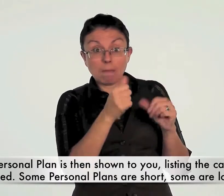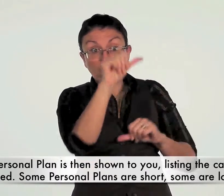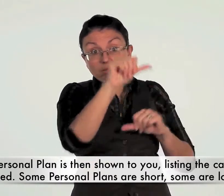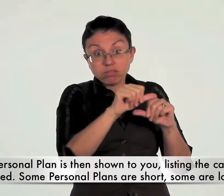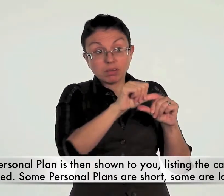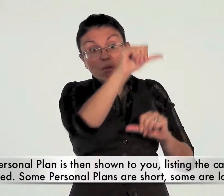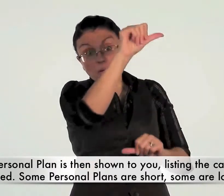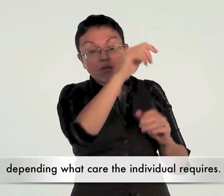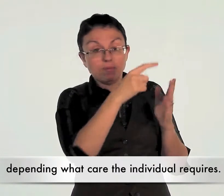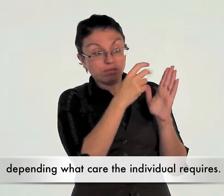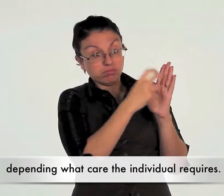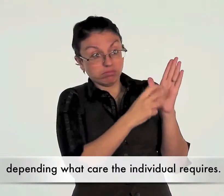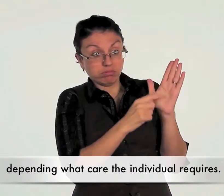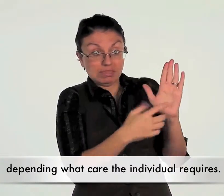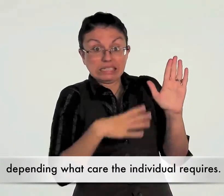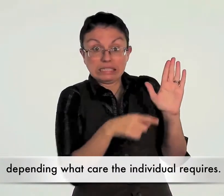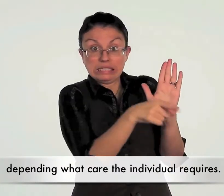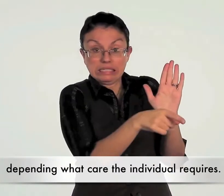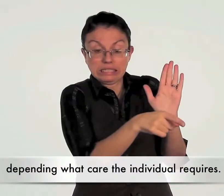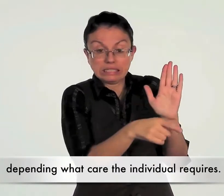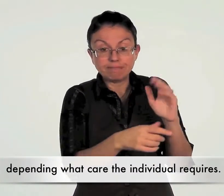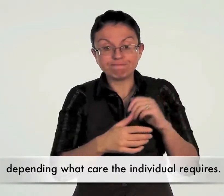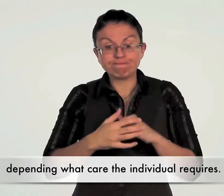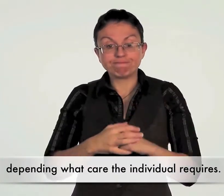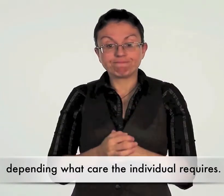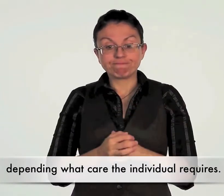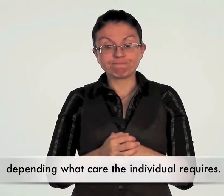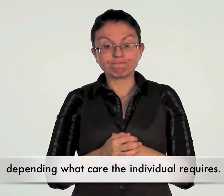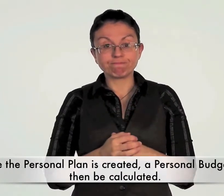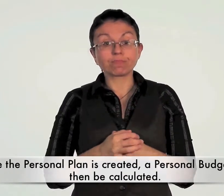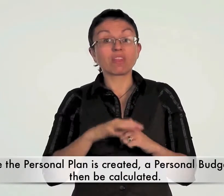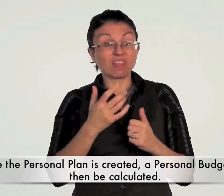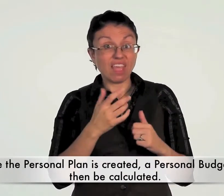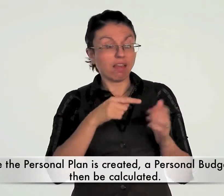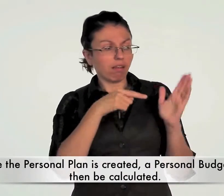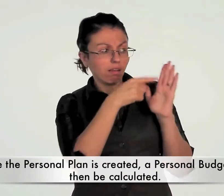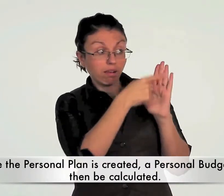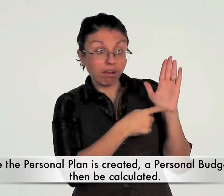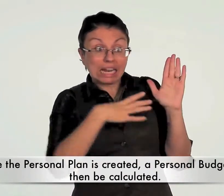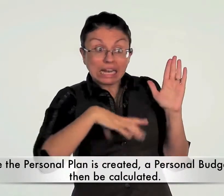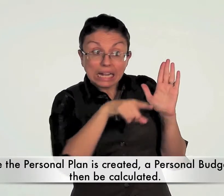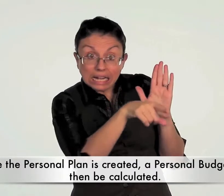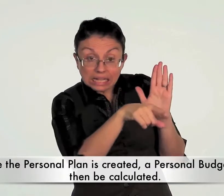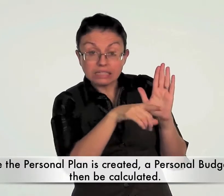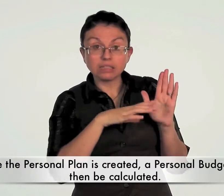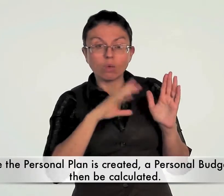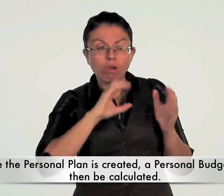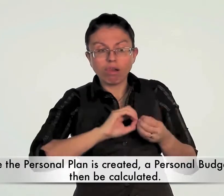Some personal plans are short and some are longer depending on what care the individual requires. Once the personal plan is